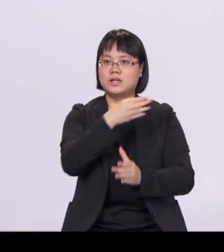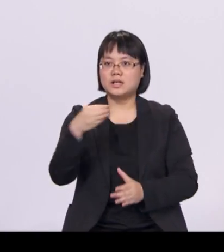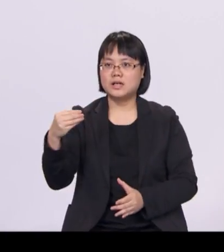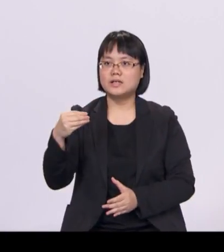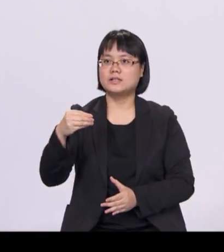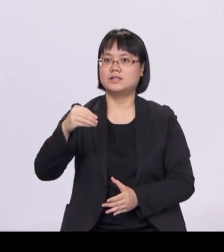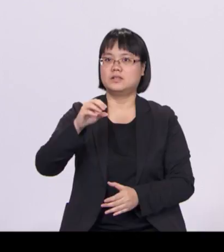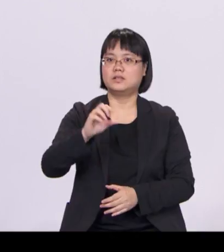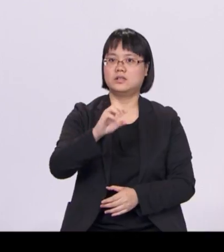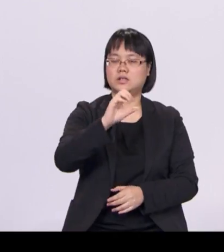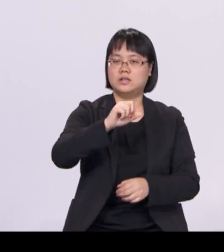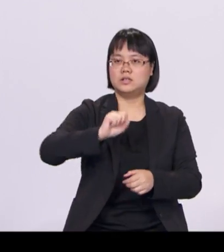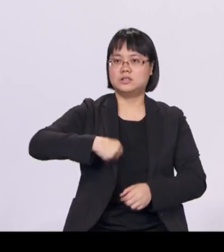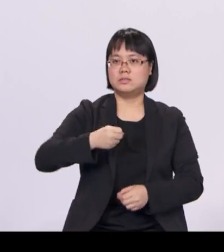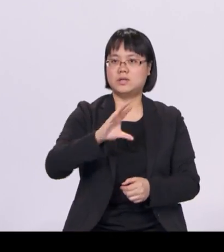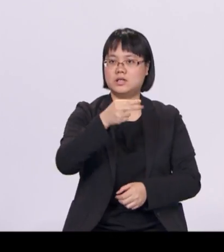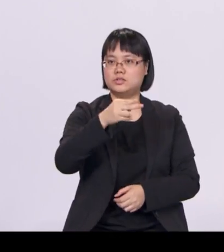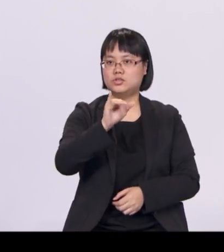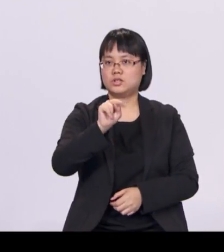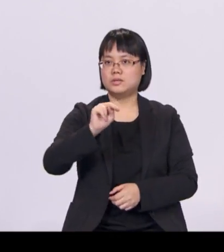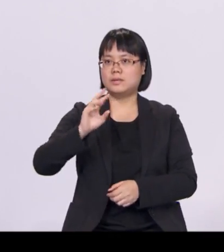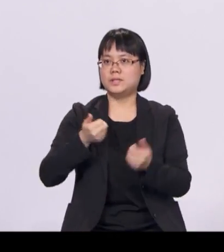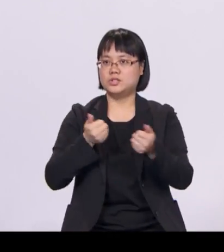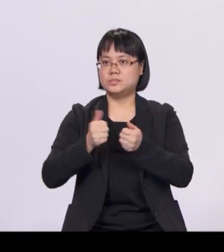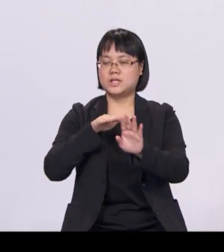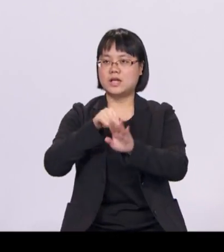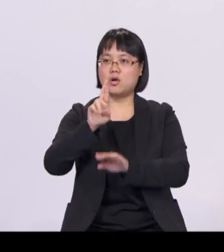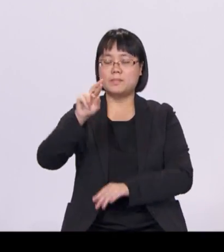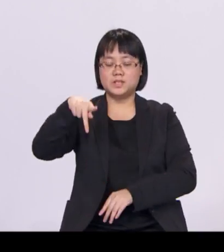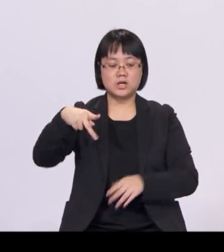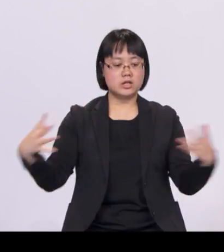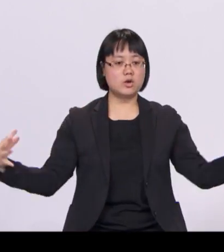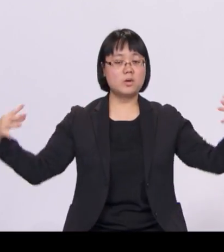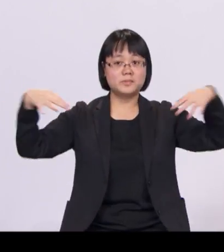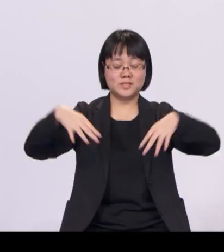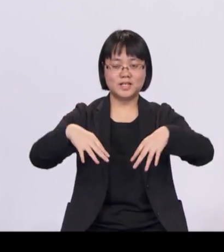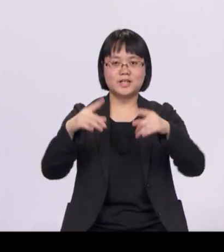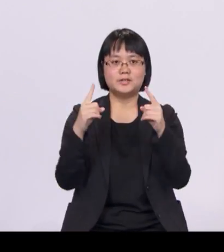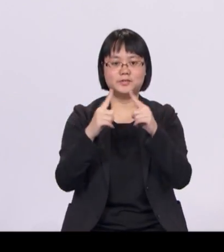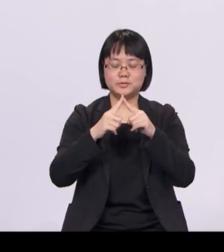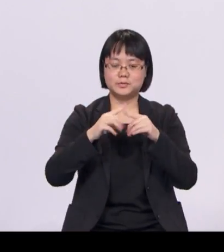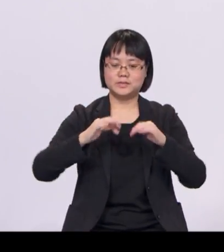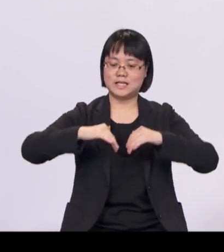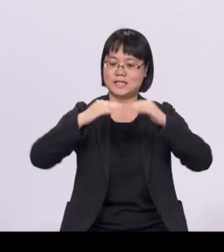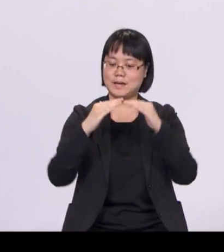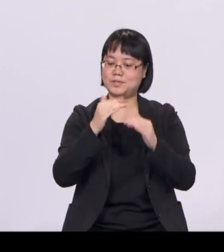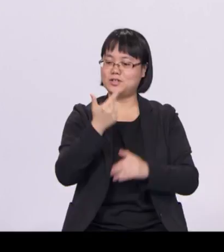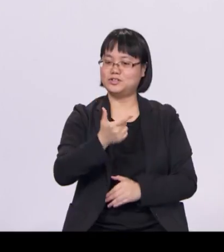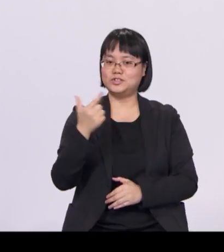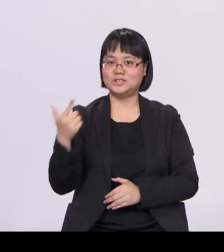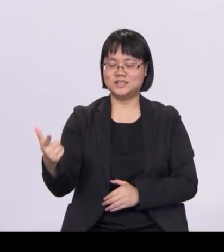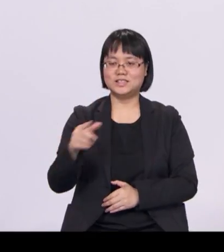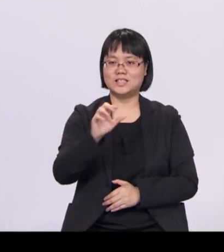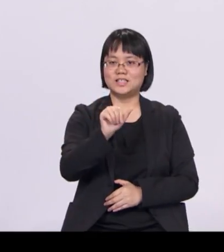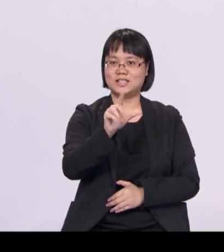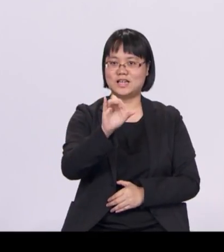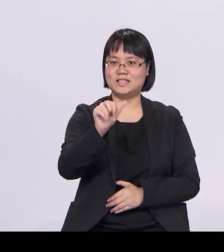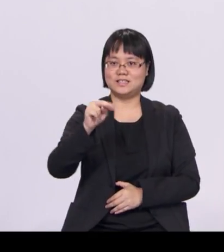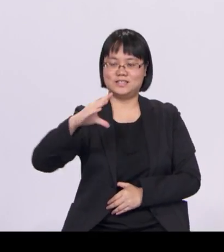Republic Polytechnic, have come together to form the Logistics Alliance. Last year, it